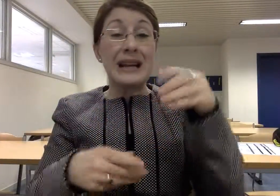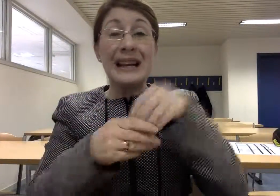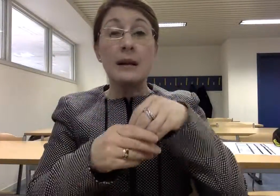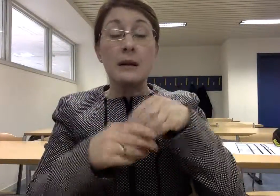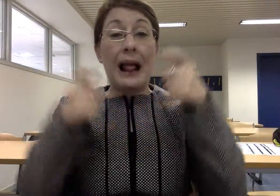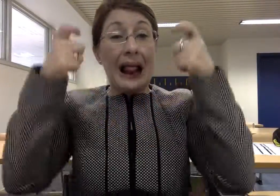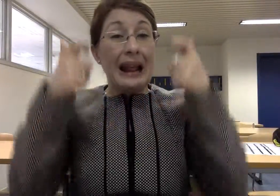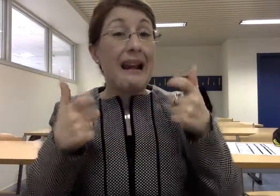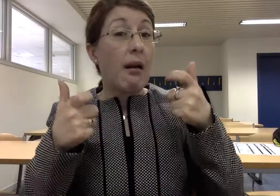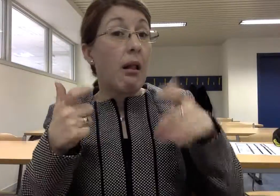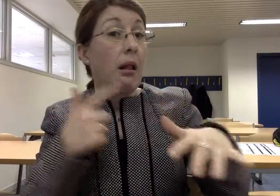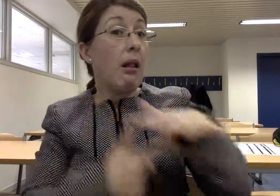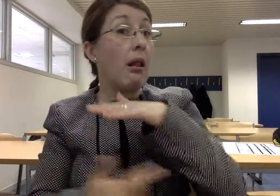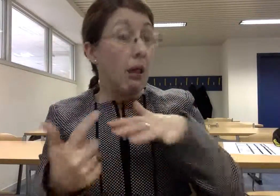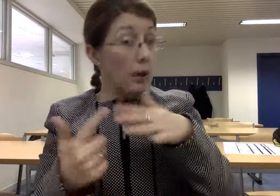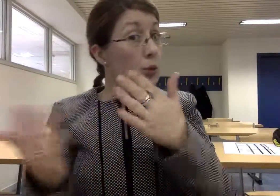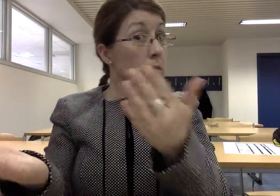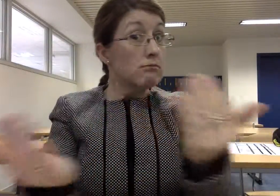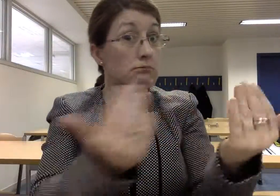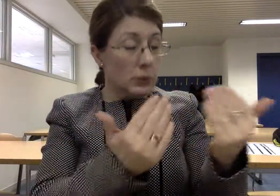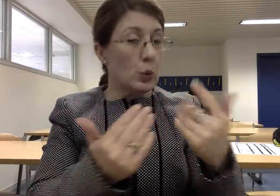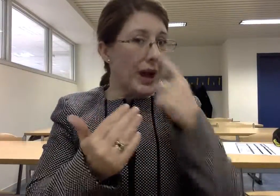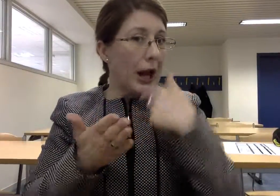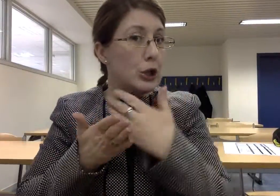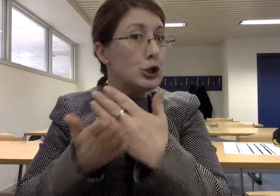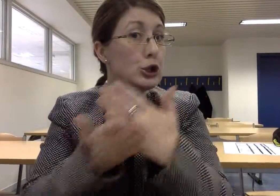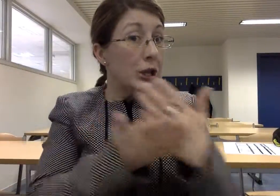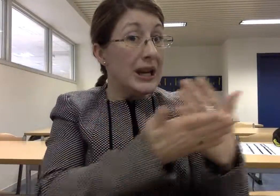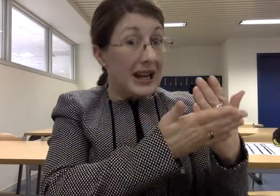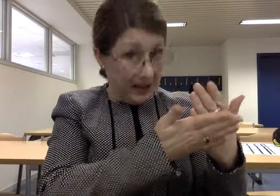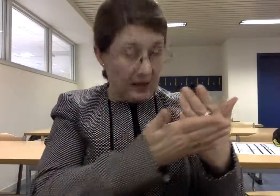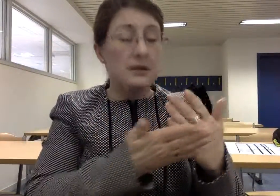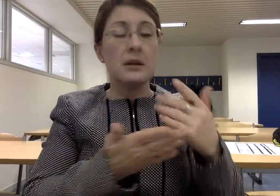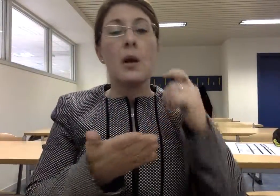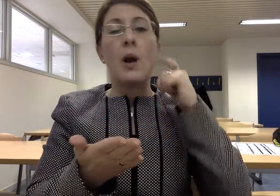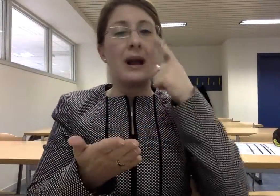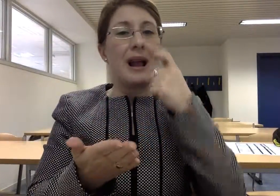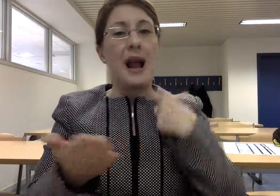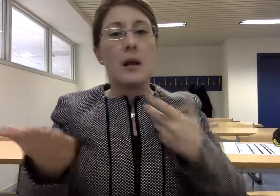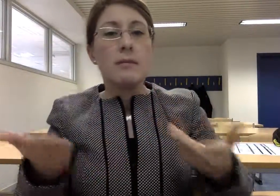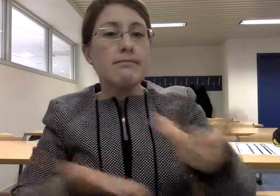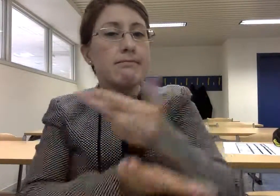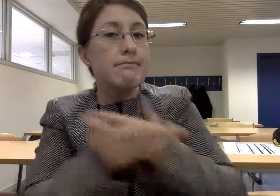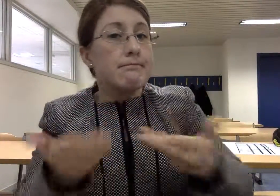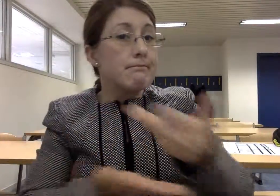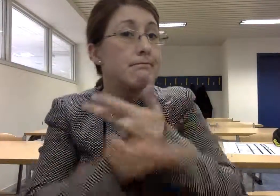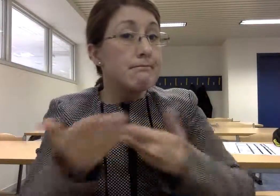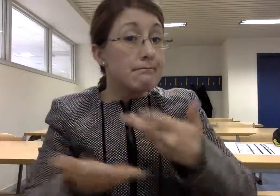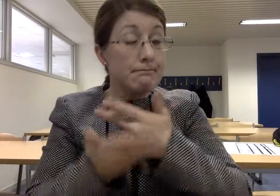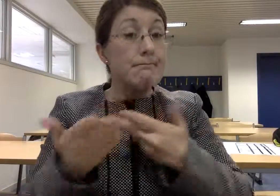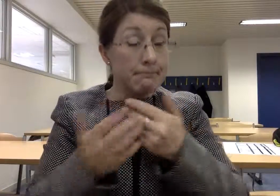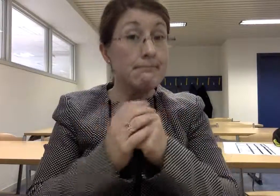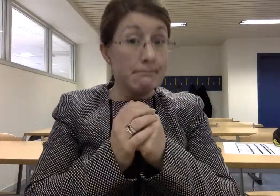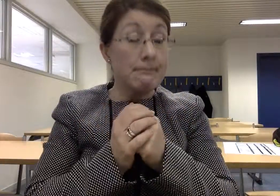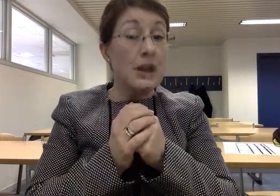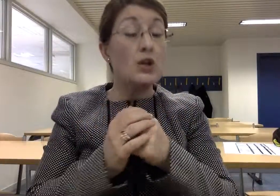i'm sorry please could you okay sorry we made interview with penny boys brand so she's a sound language researcher in